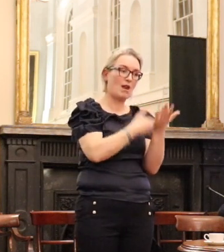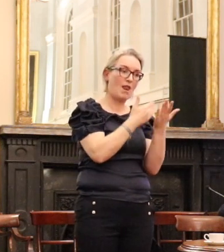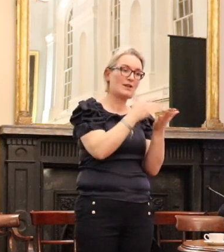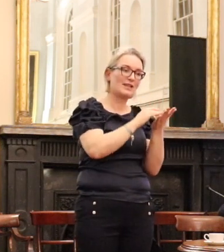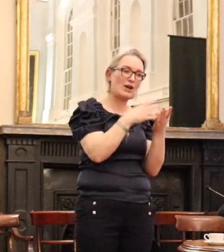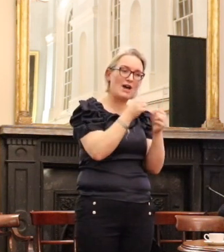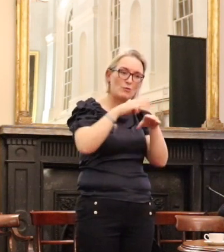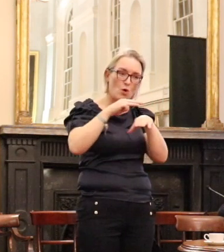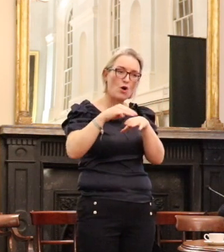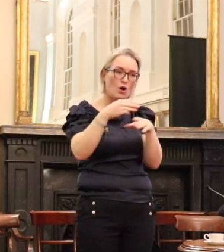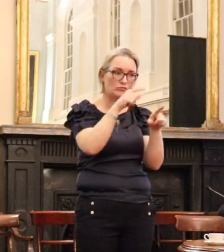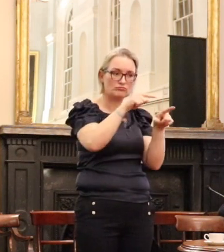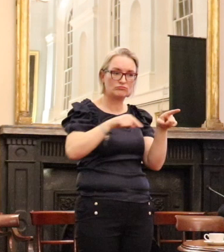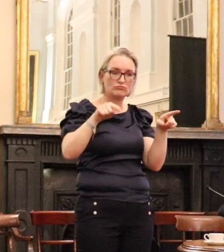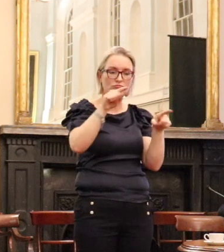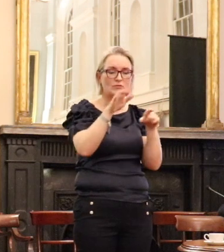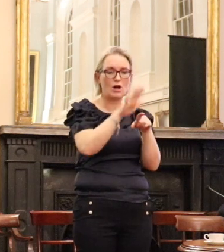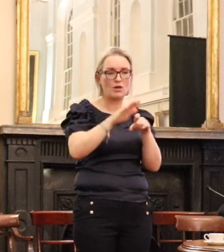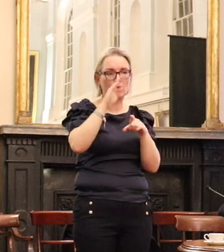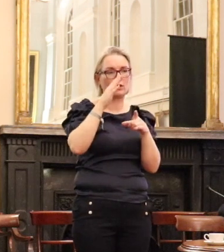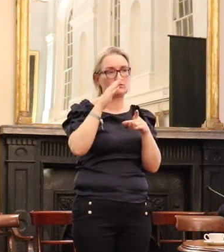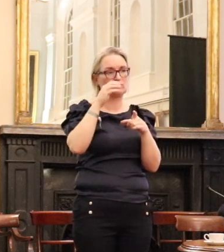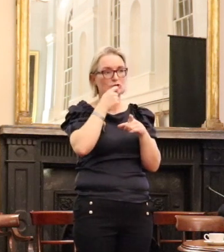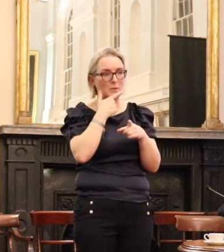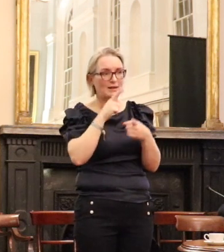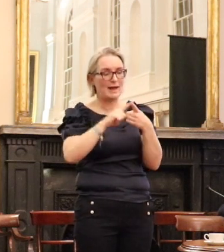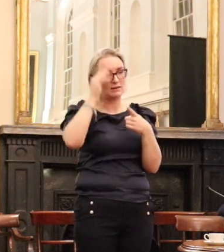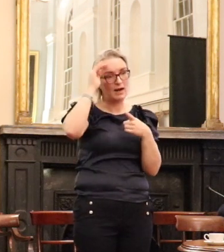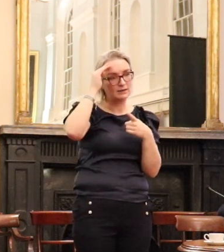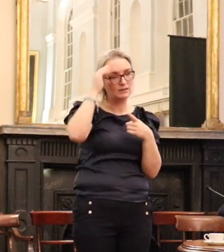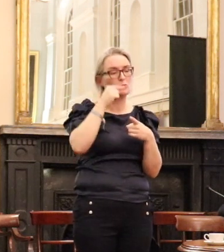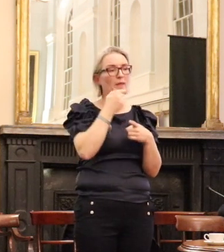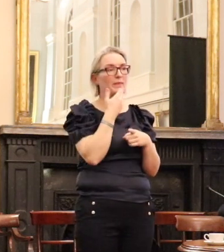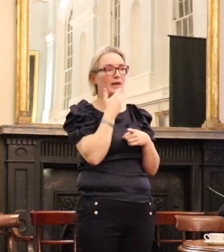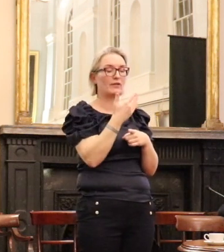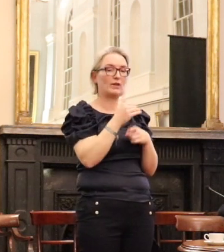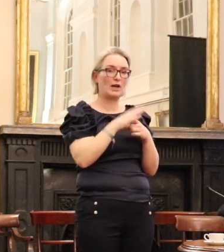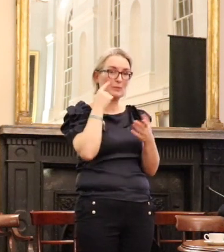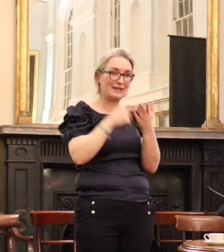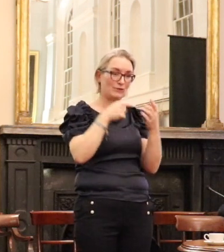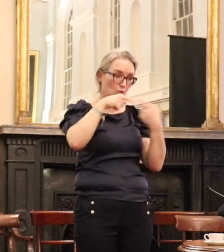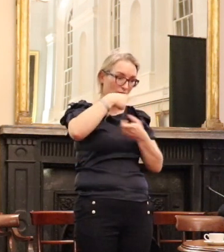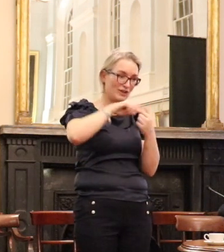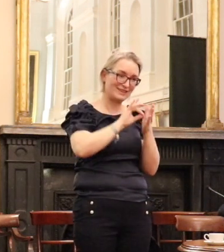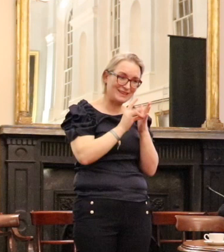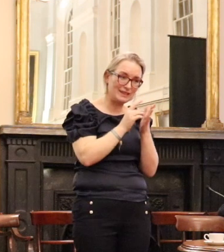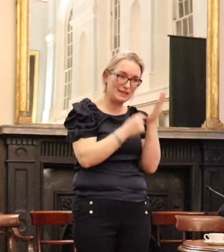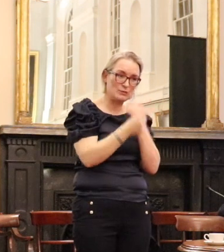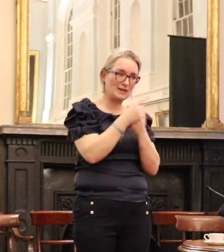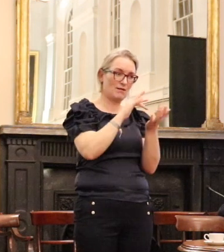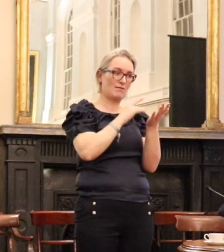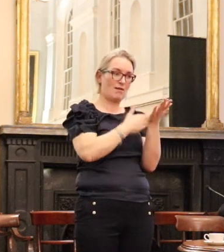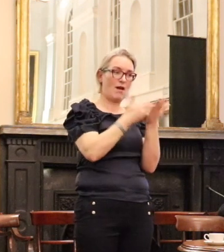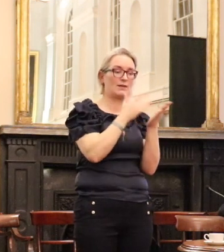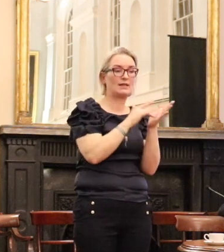and there are others throughout the city and throughout the country but we are I believe a key independent law